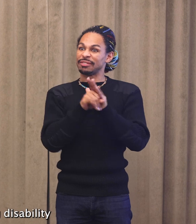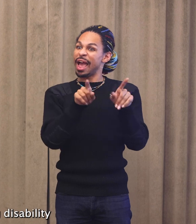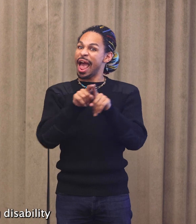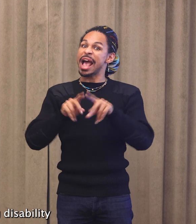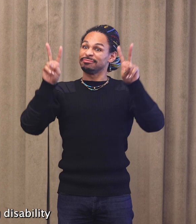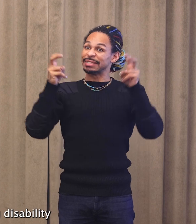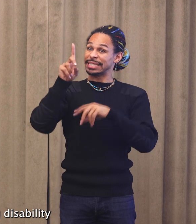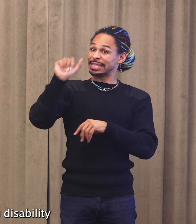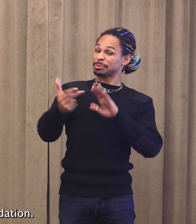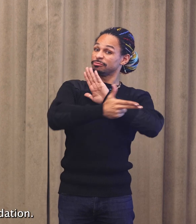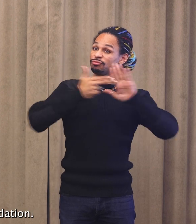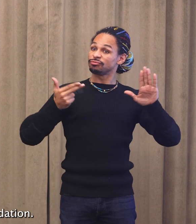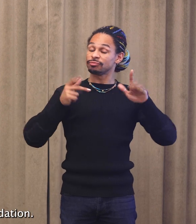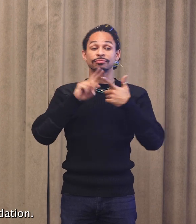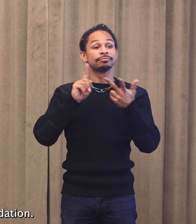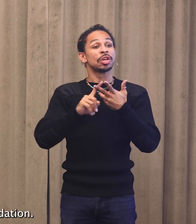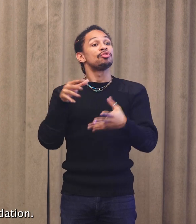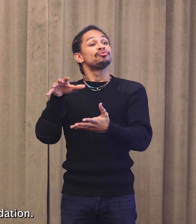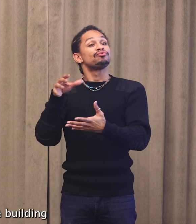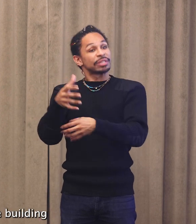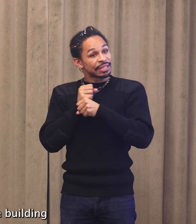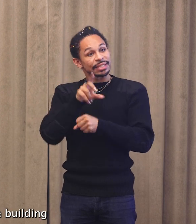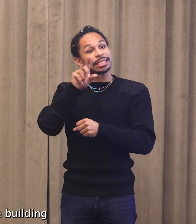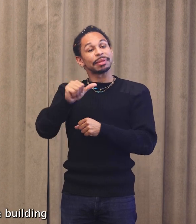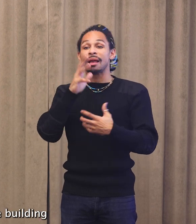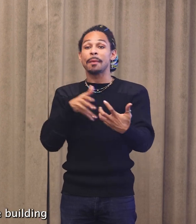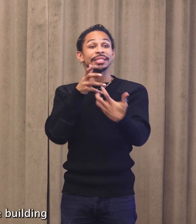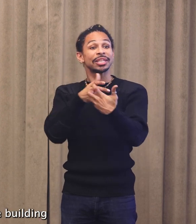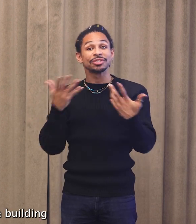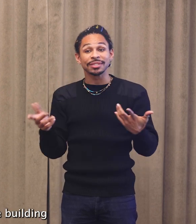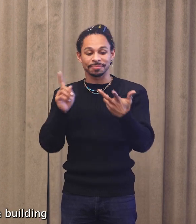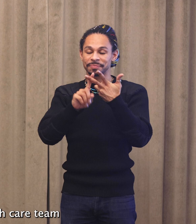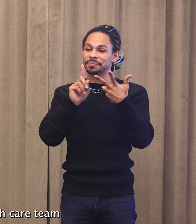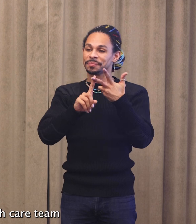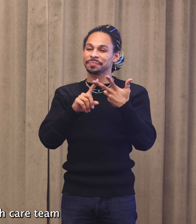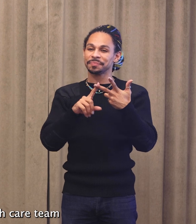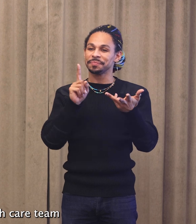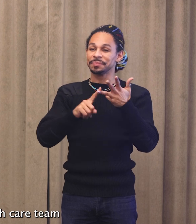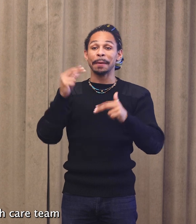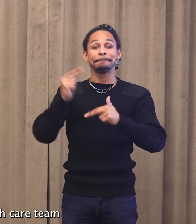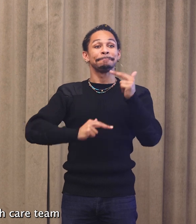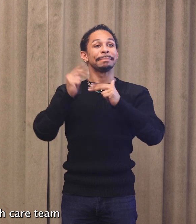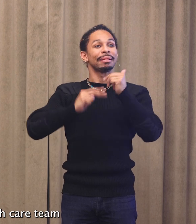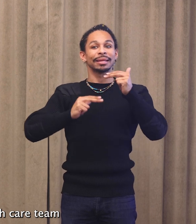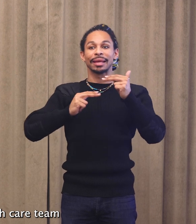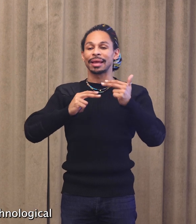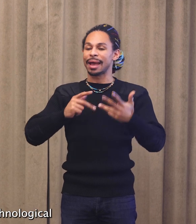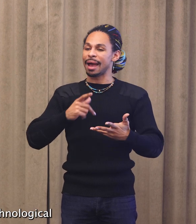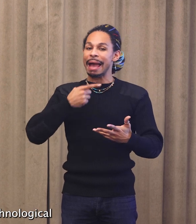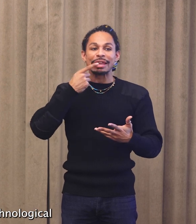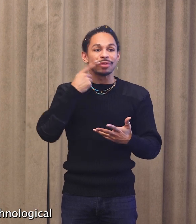and receiving disability accommodations. It looked like building a hearing healthcare team